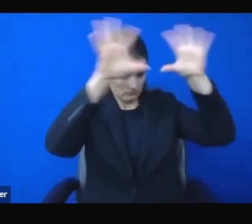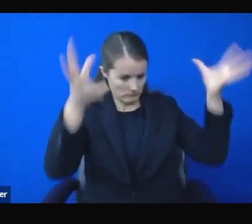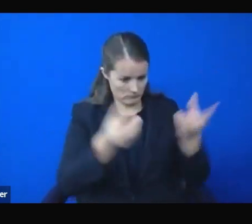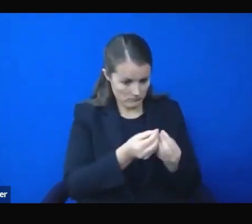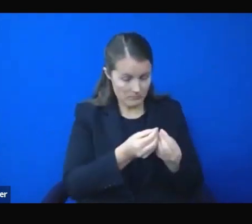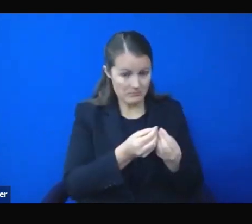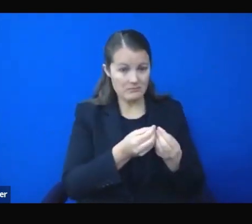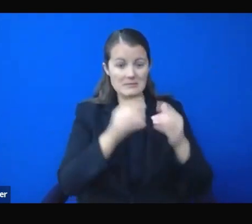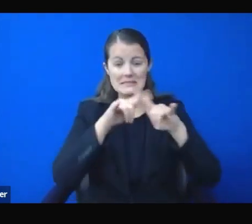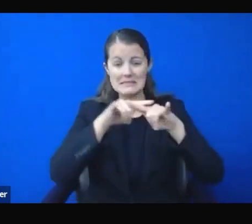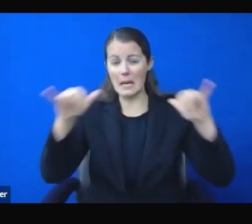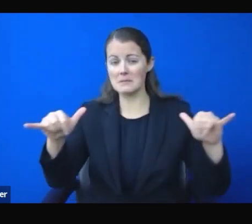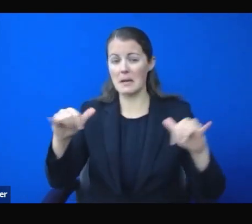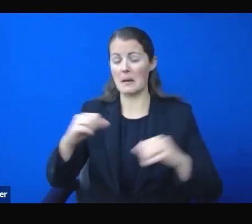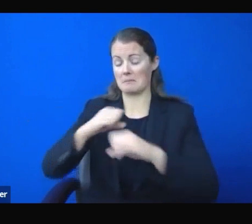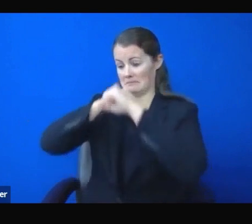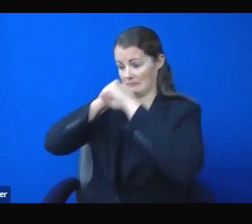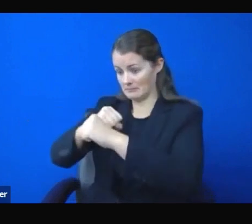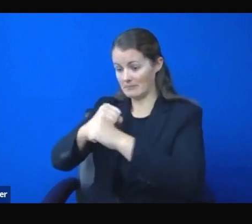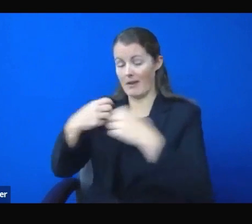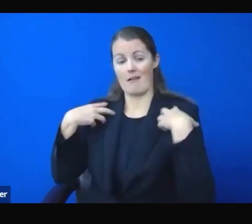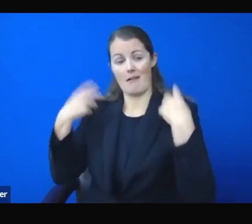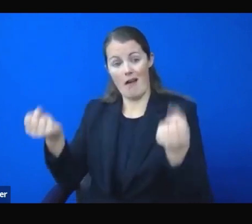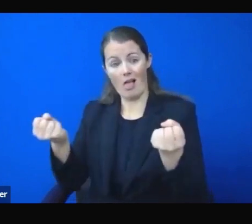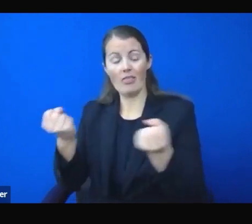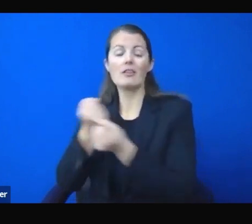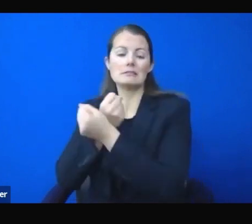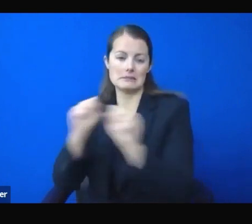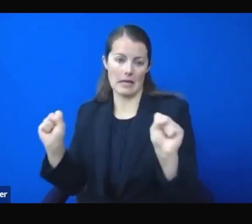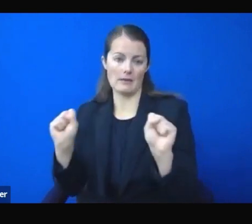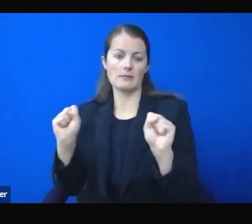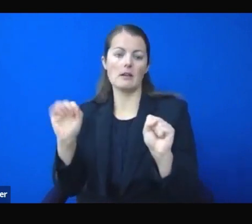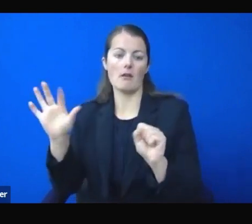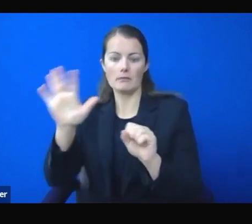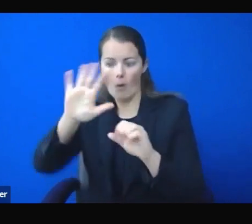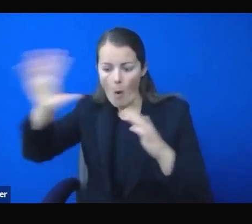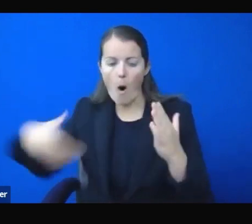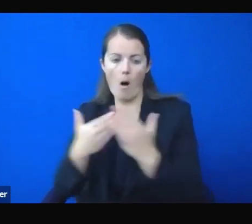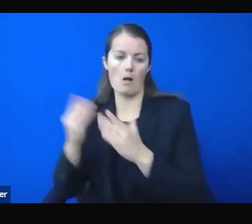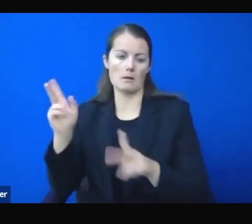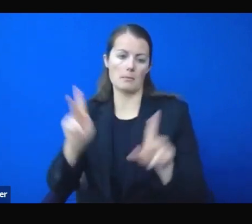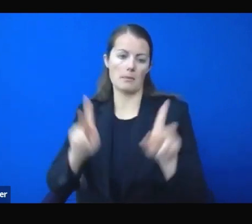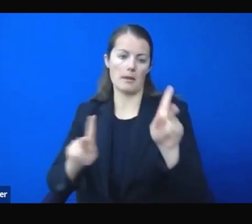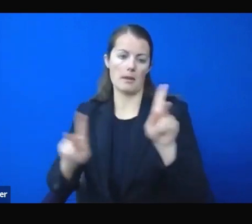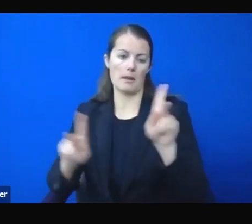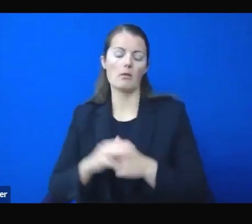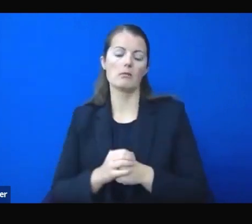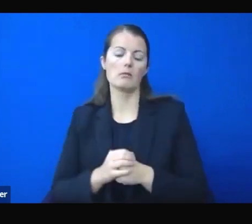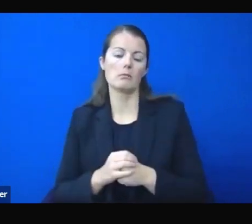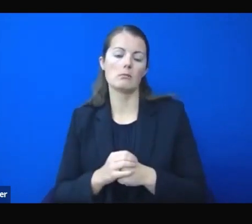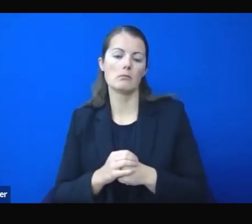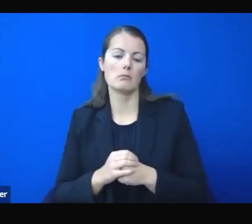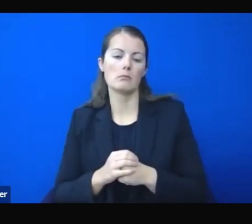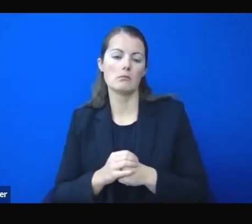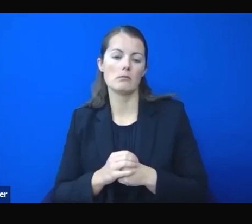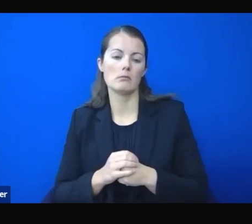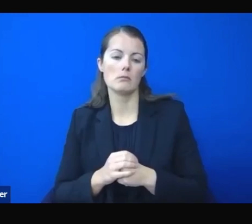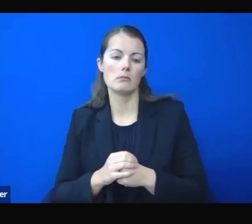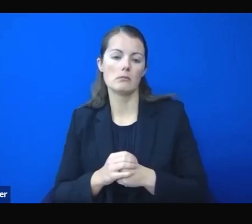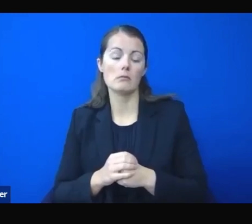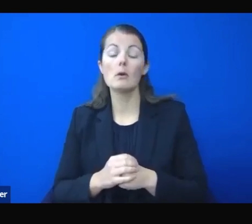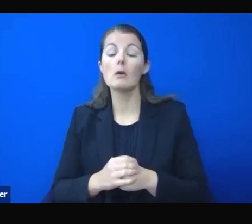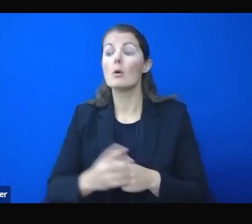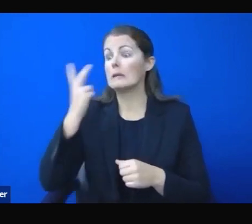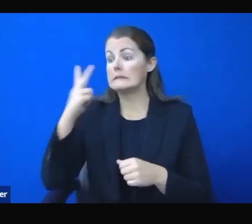public. That remains more important than ever as we experience these record numbers. That's why today